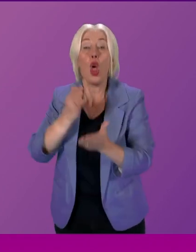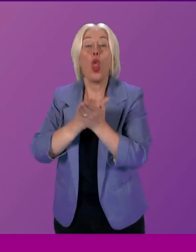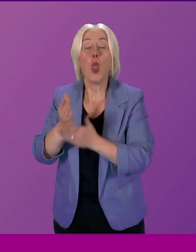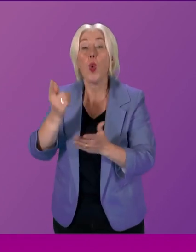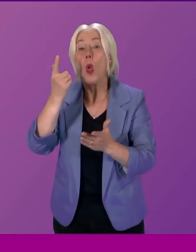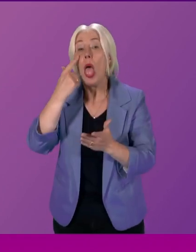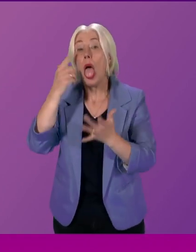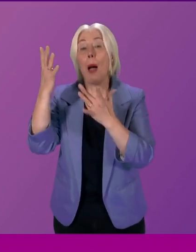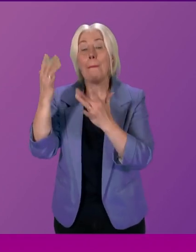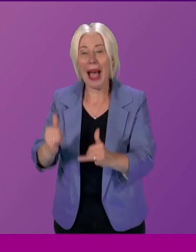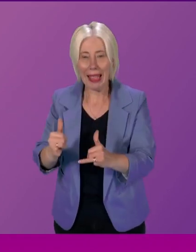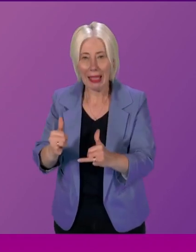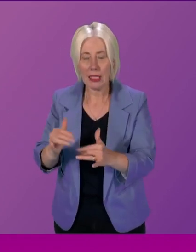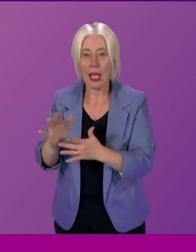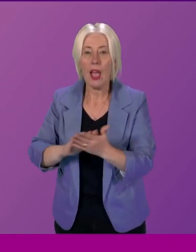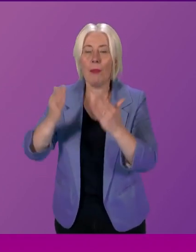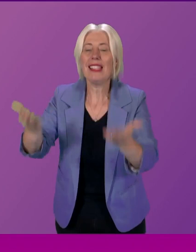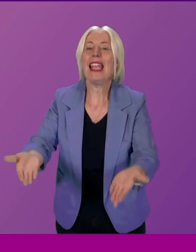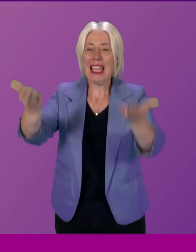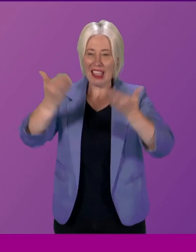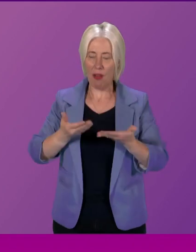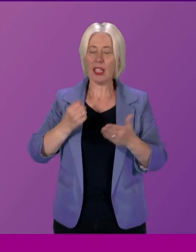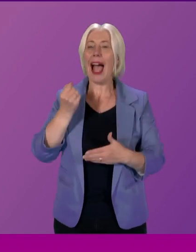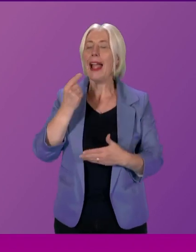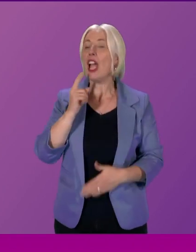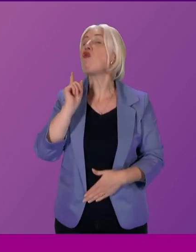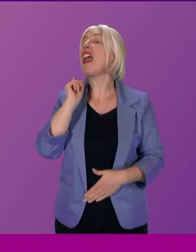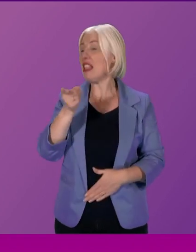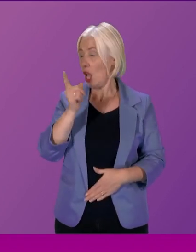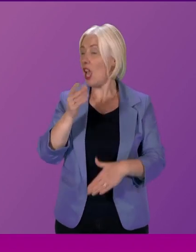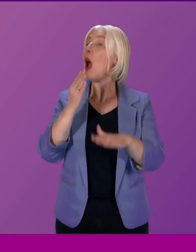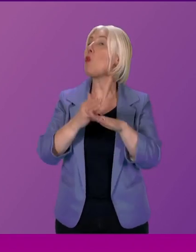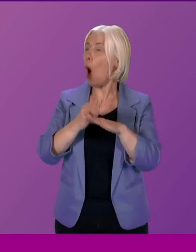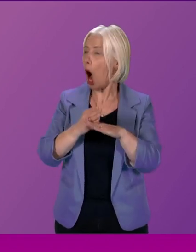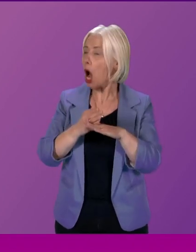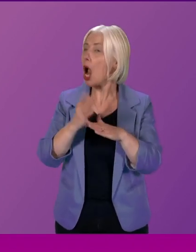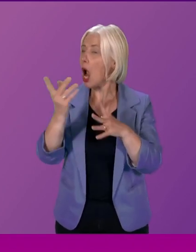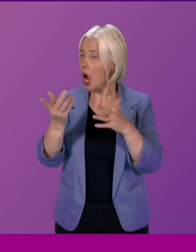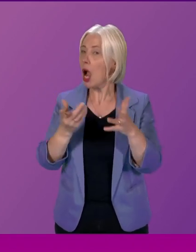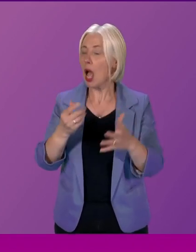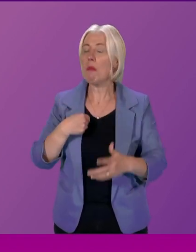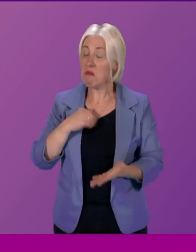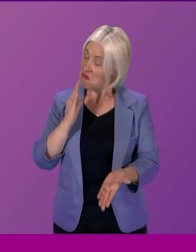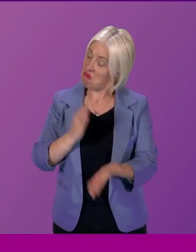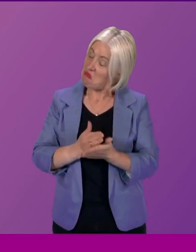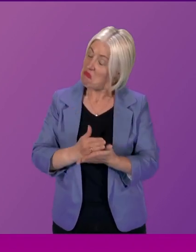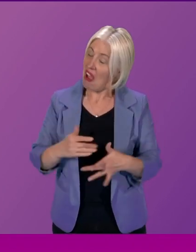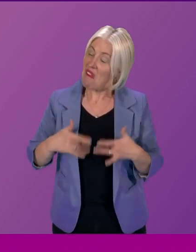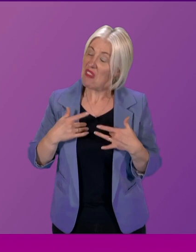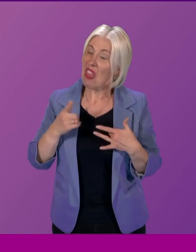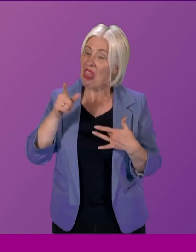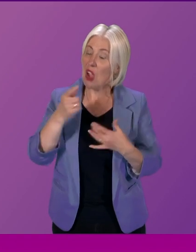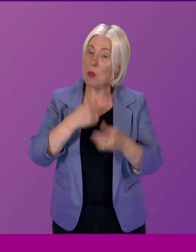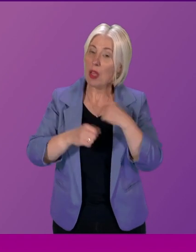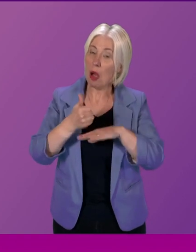give this Parliament a real sense of how this can work. And I believe, and I'm convinced, such that we would seek to try and embed that